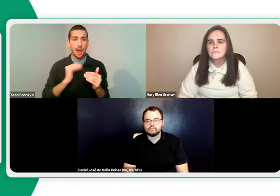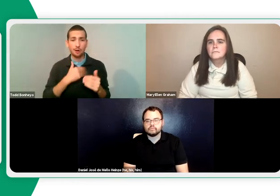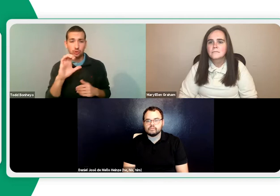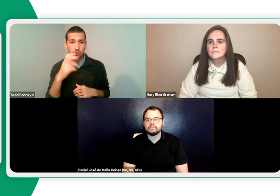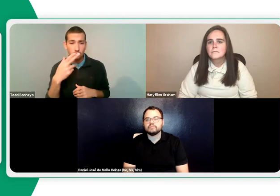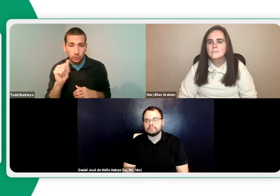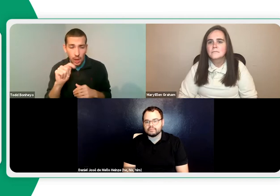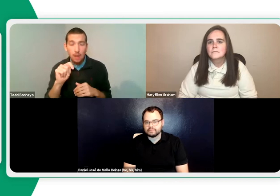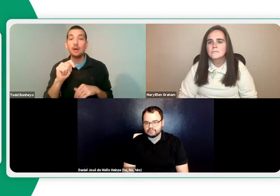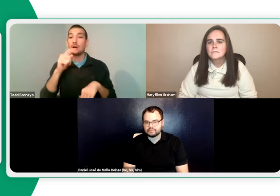or a planning session.